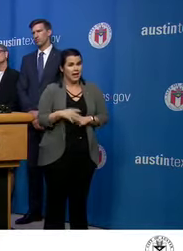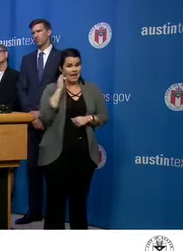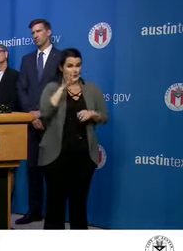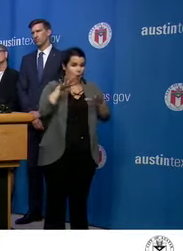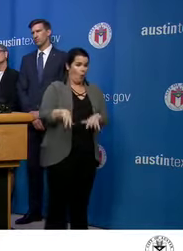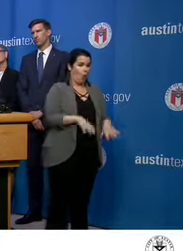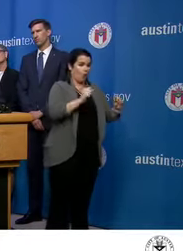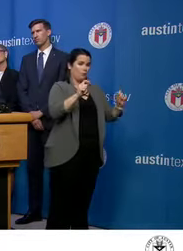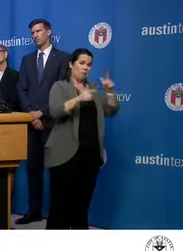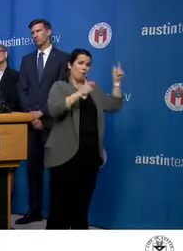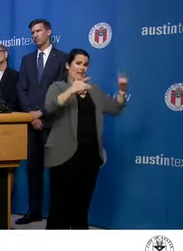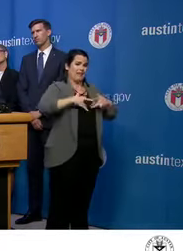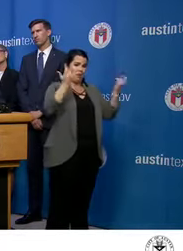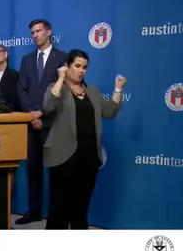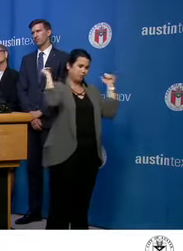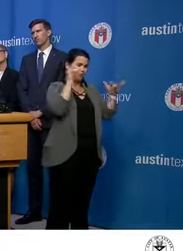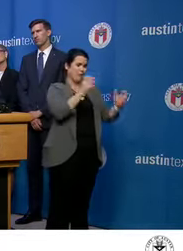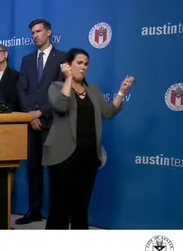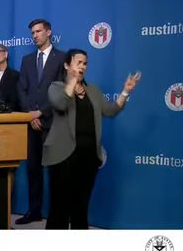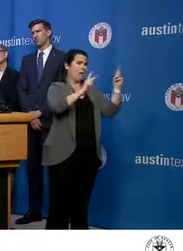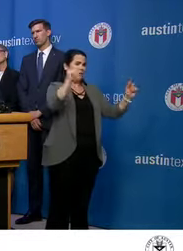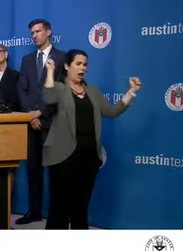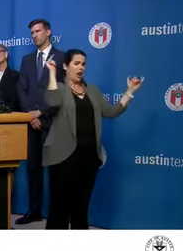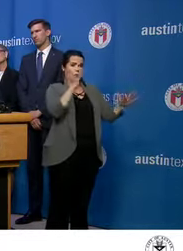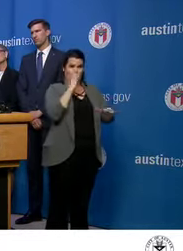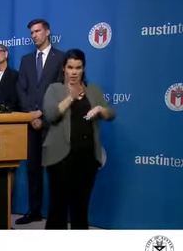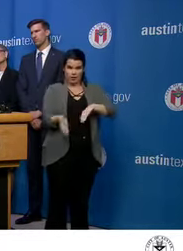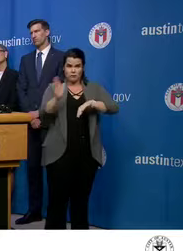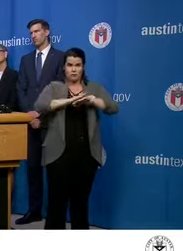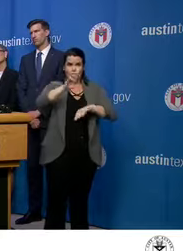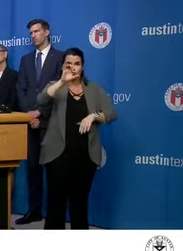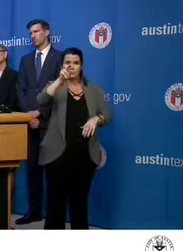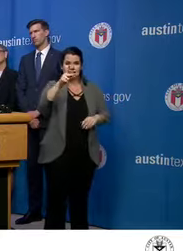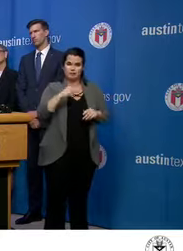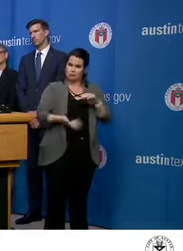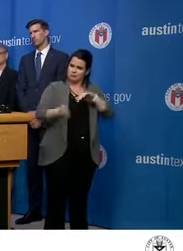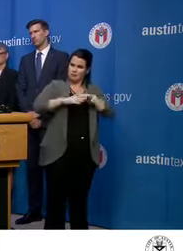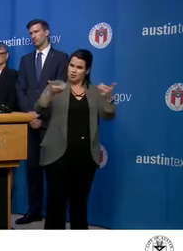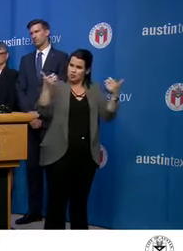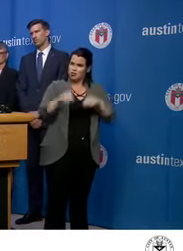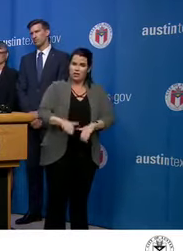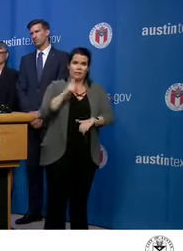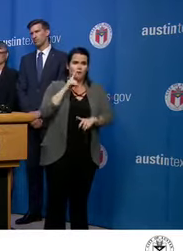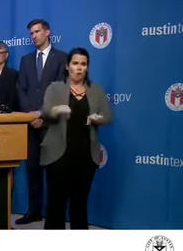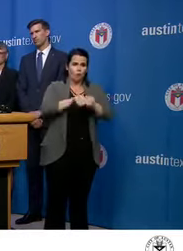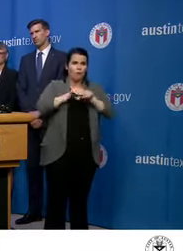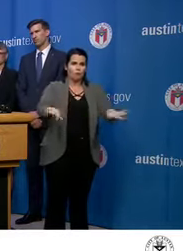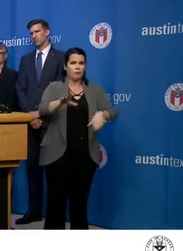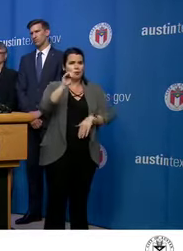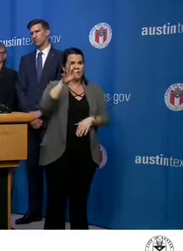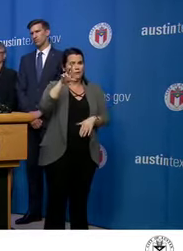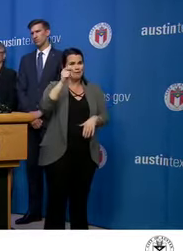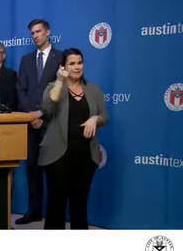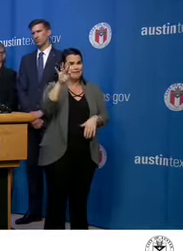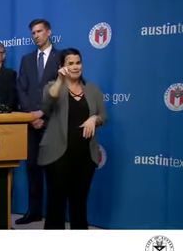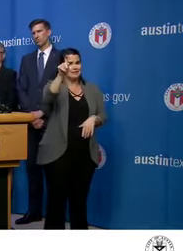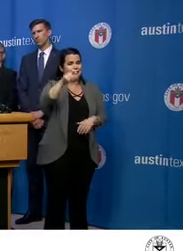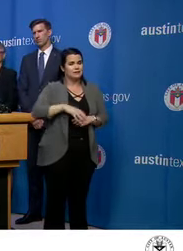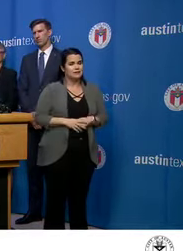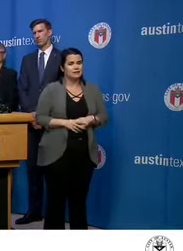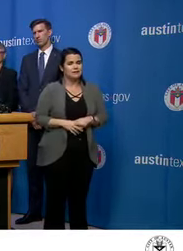festival here in Austin, something that increases our risk or likelihood for transmission? So